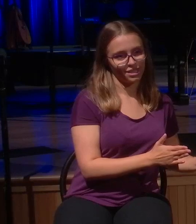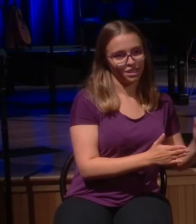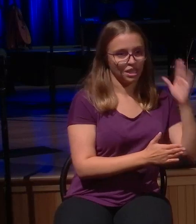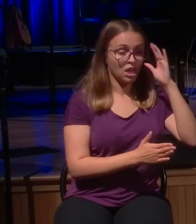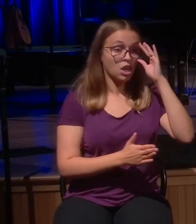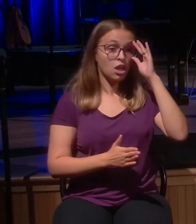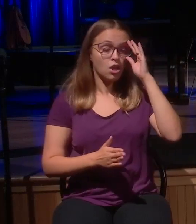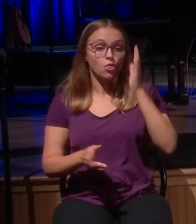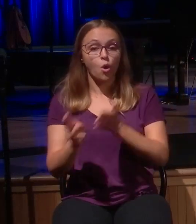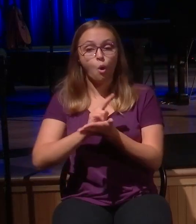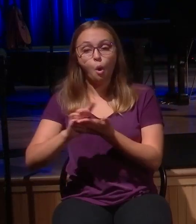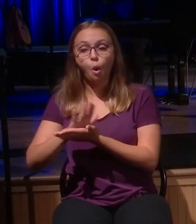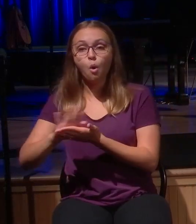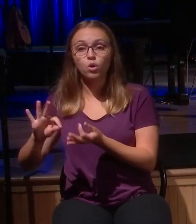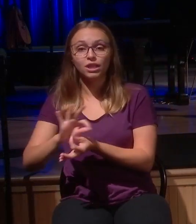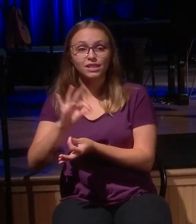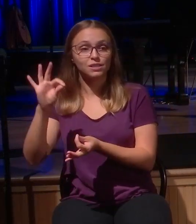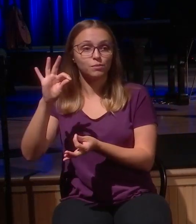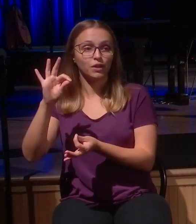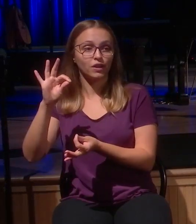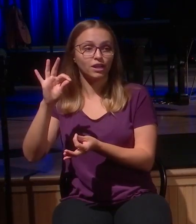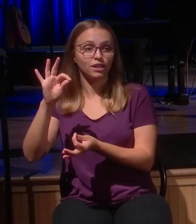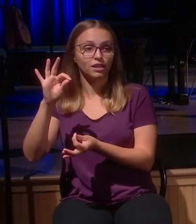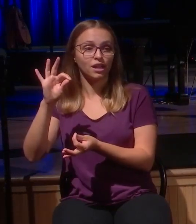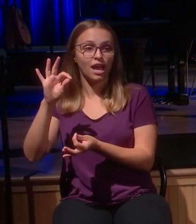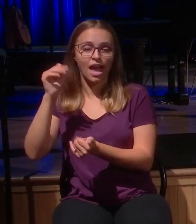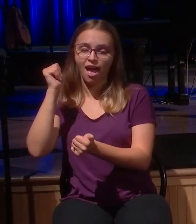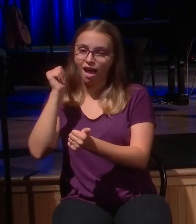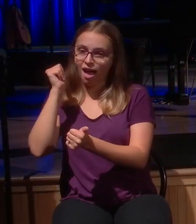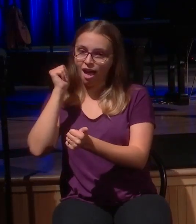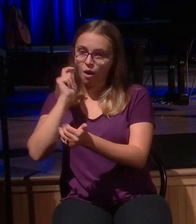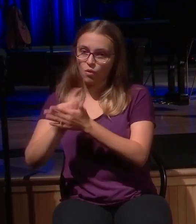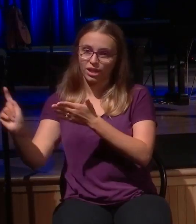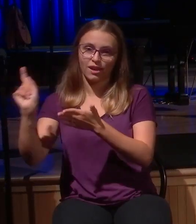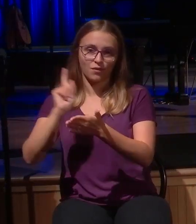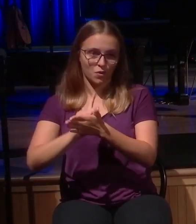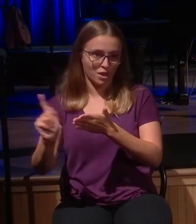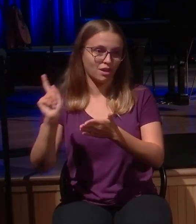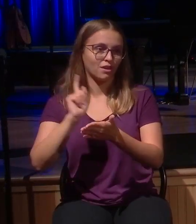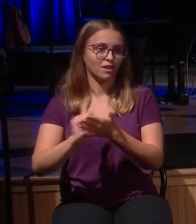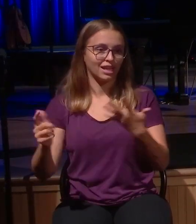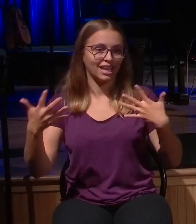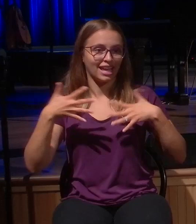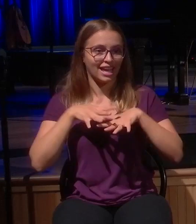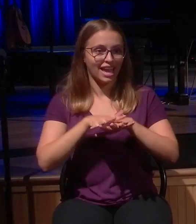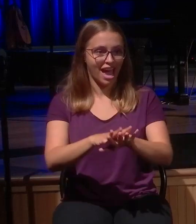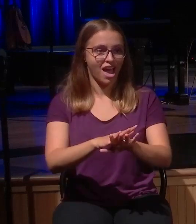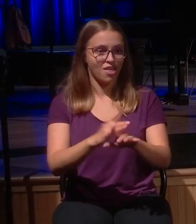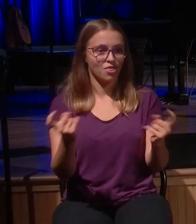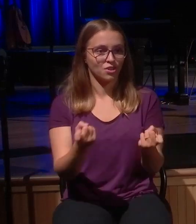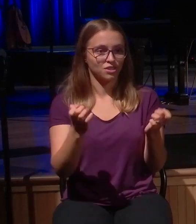Spirit gathers them and does his work in them. In these communities of sinners, one of the sinners is called pastor.